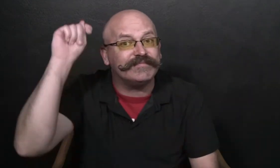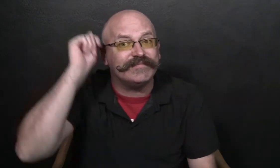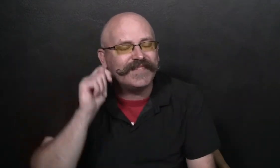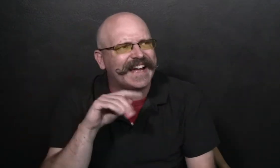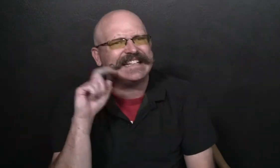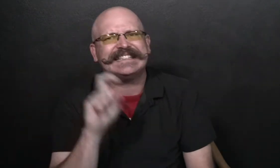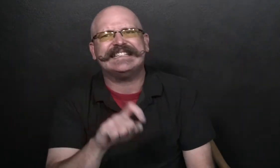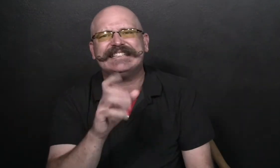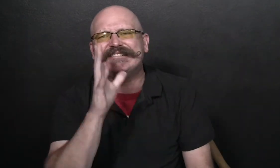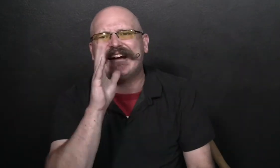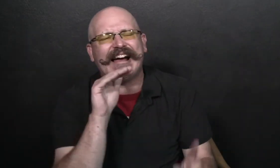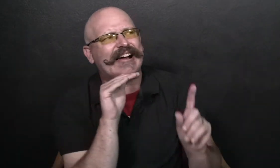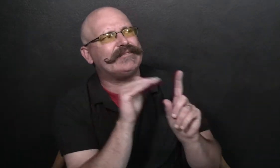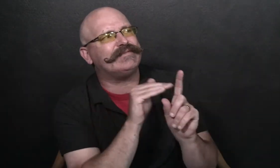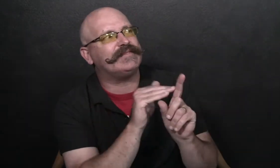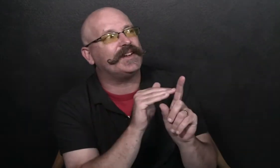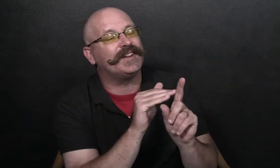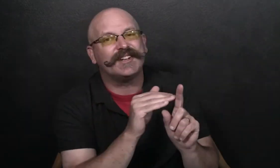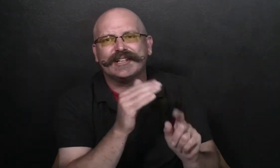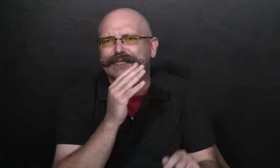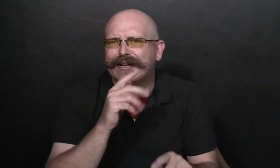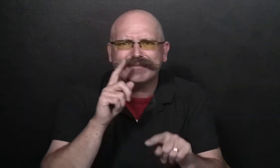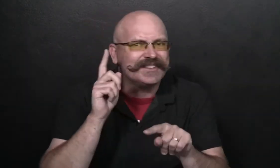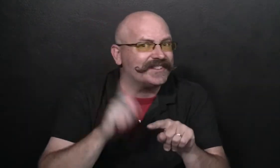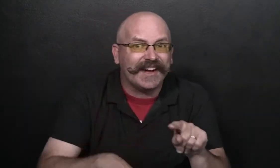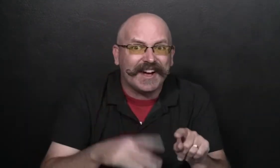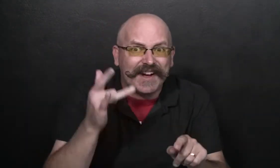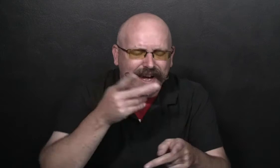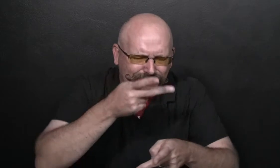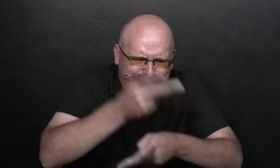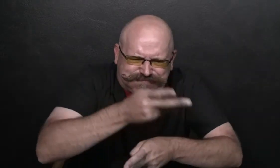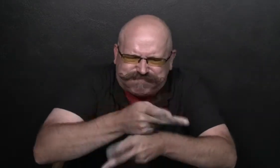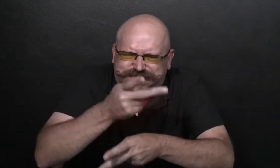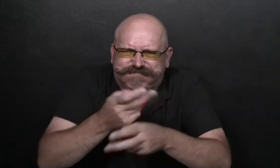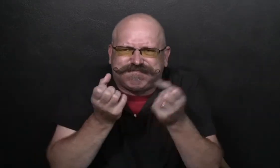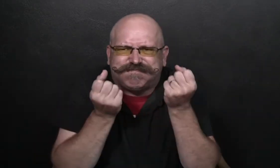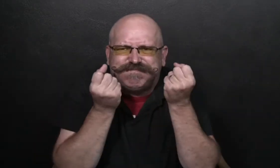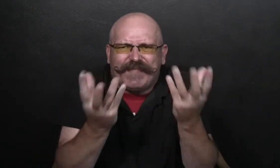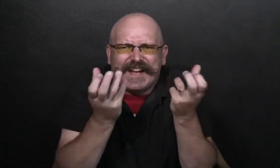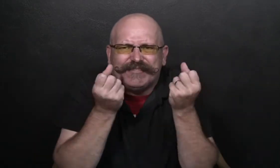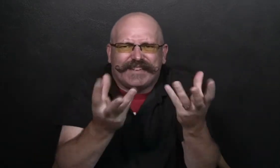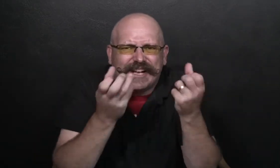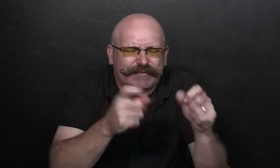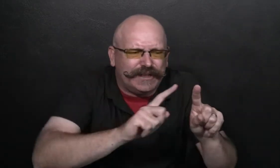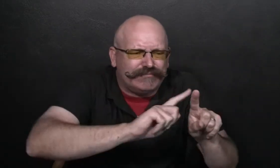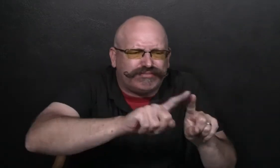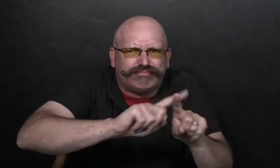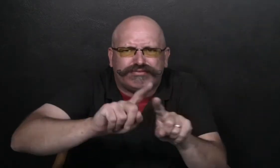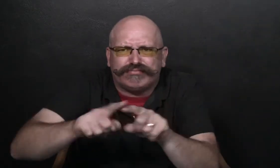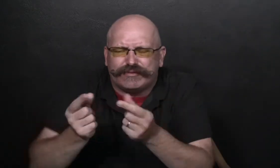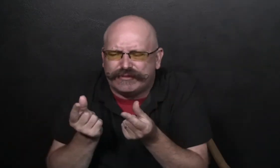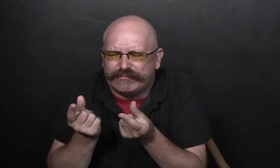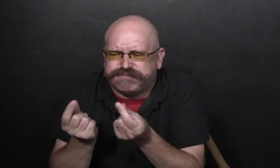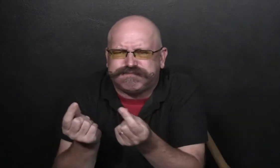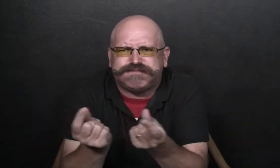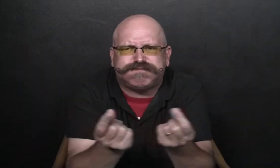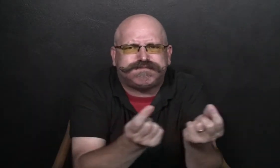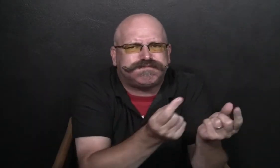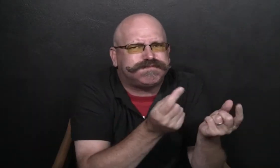There were times when Trinka needed her mom, but her mom was busy trying to take care of so many